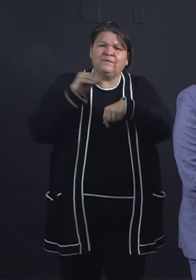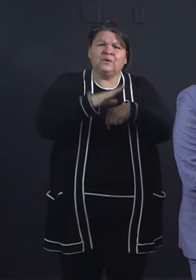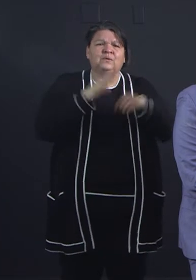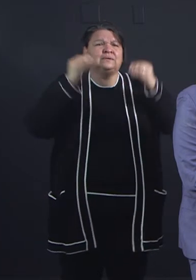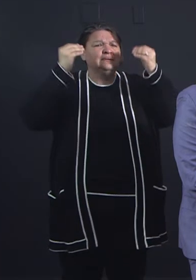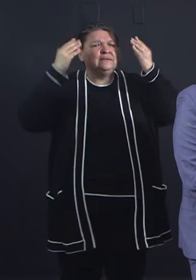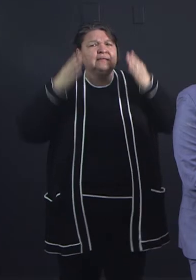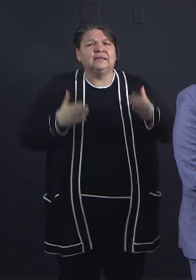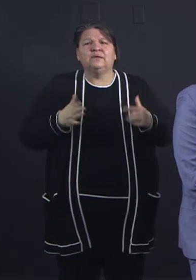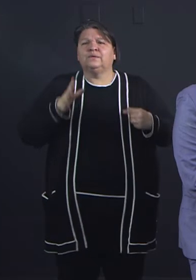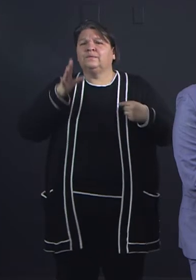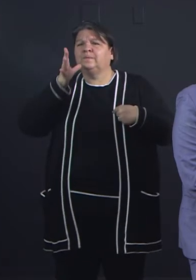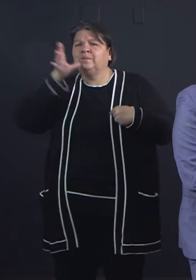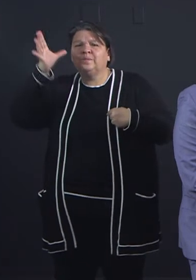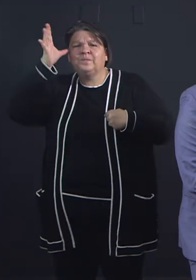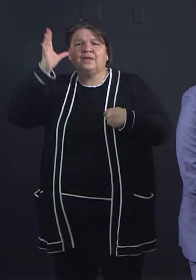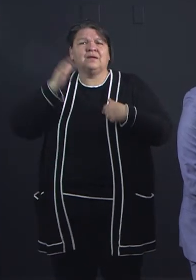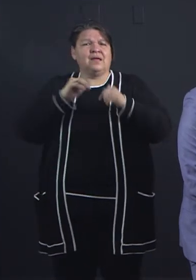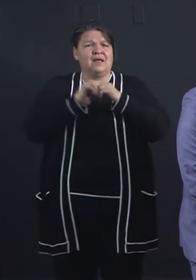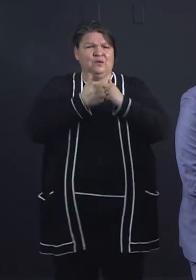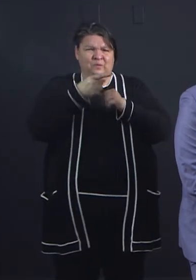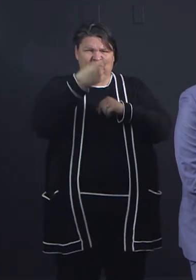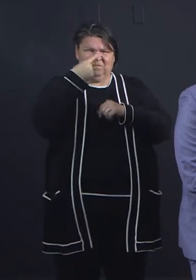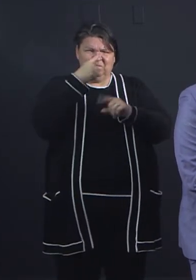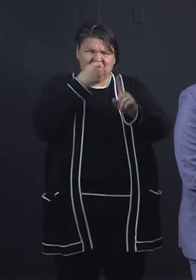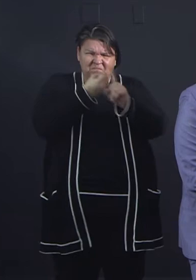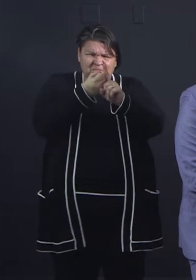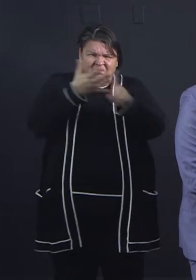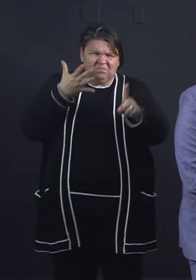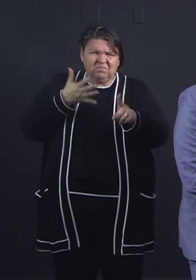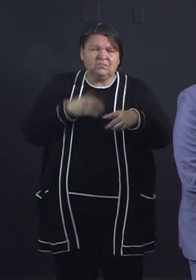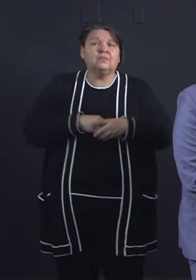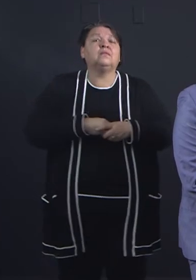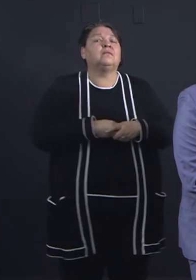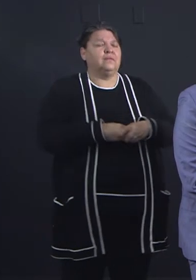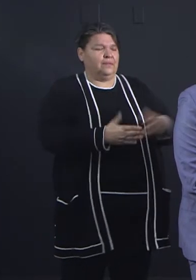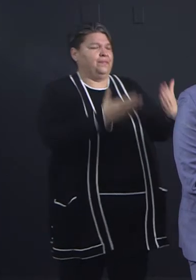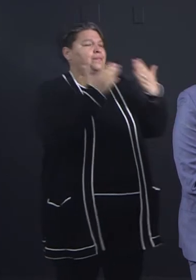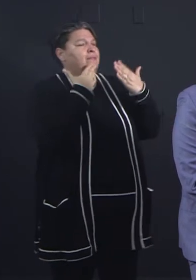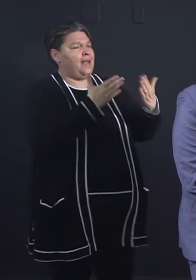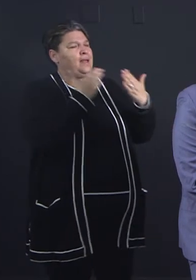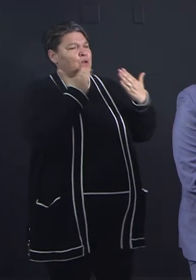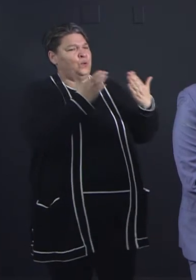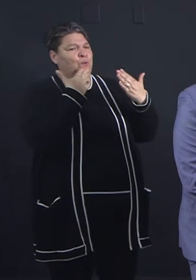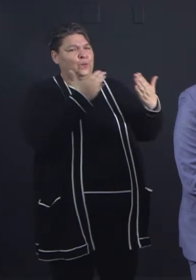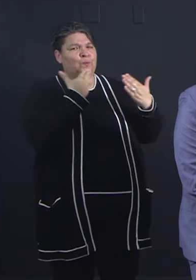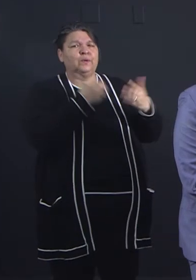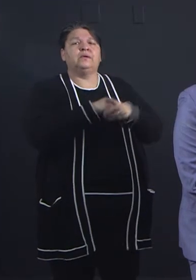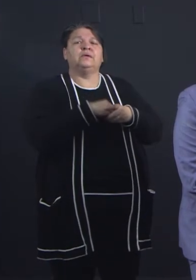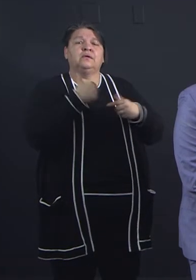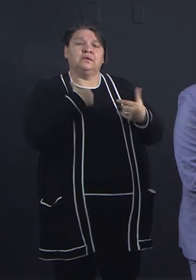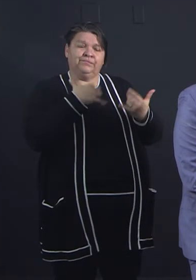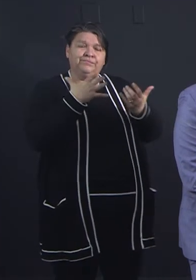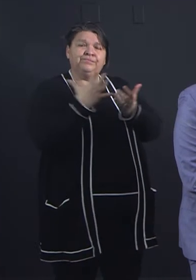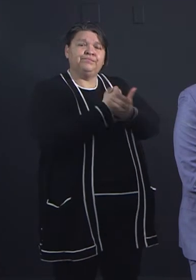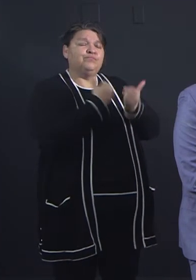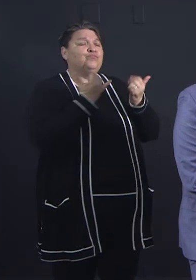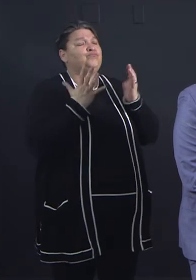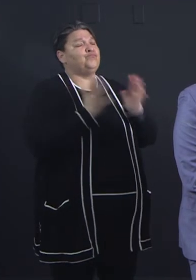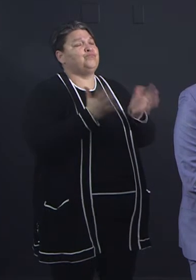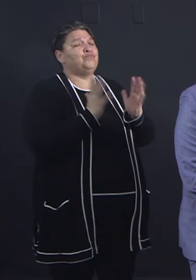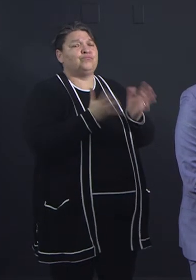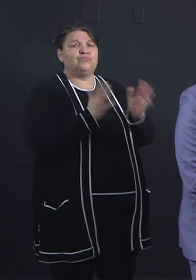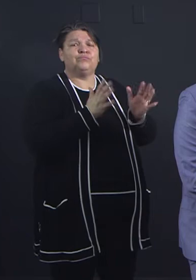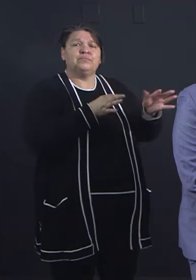a little bit about what you've had to do. Sure, absolutely. Thank you, Mayor. Thanks for this opportunity. This has been a very difficult time